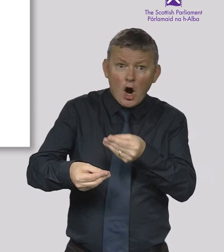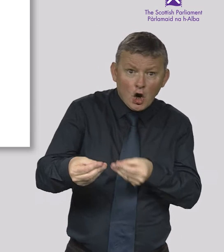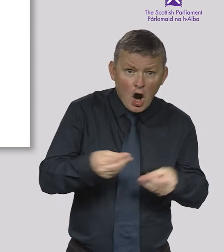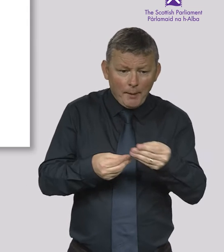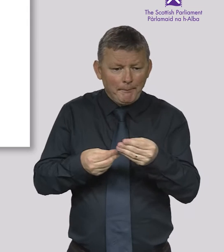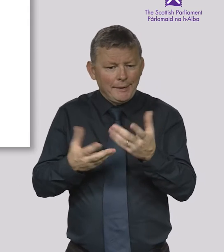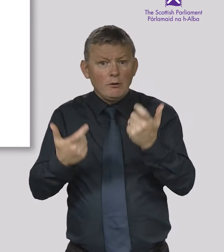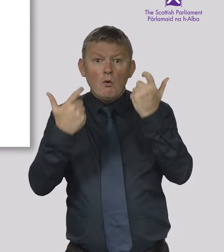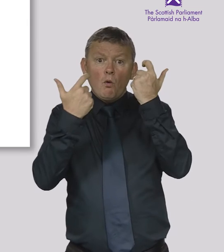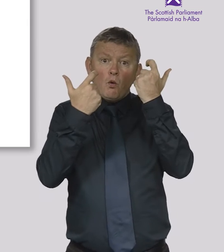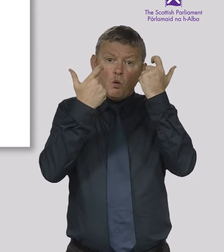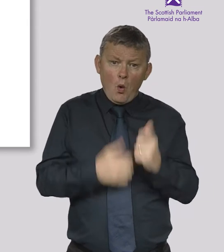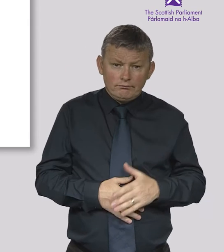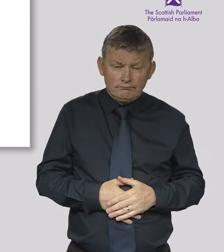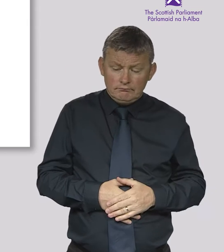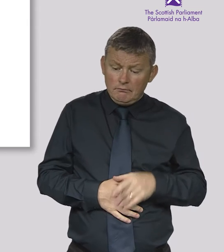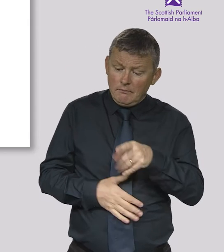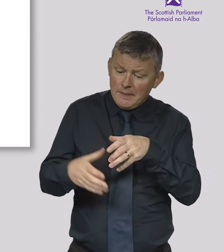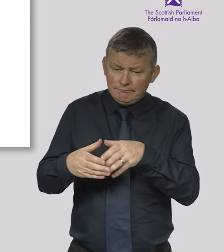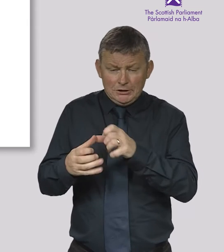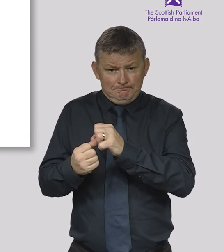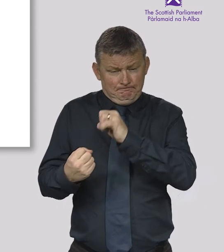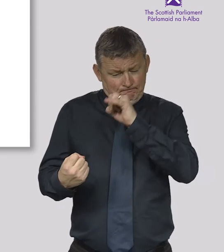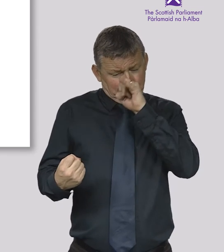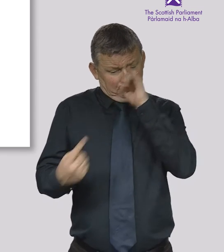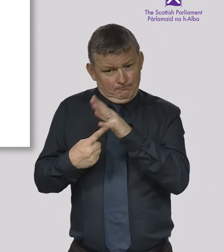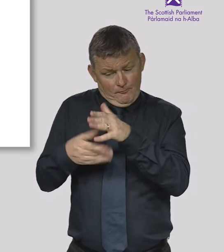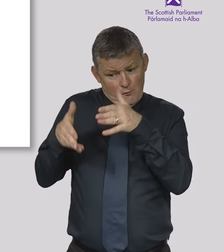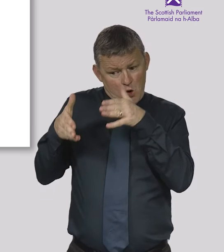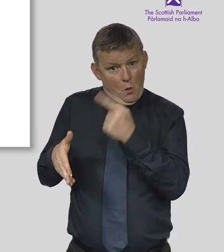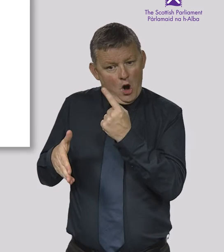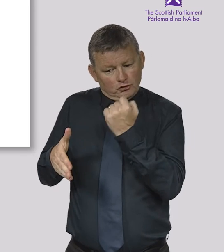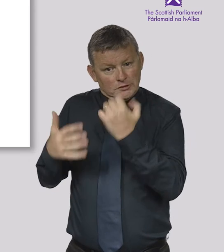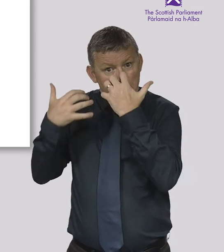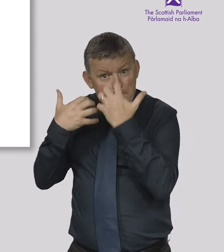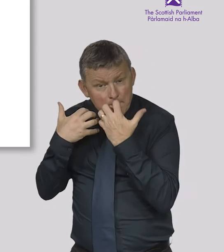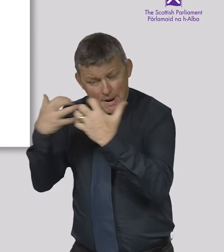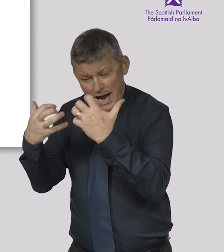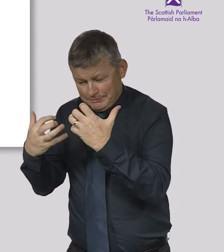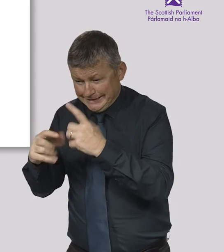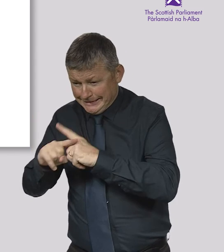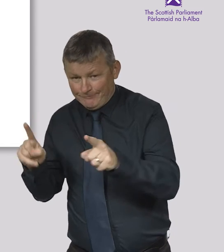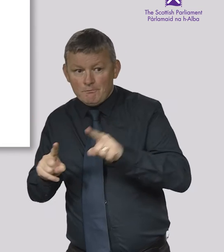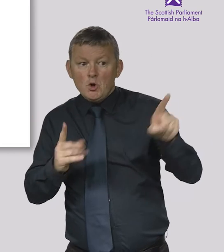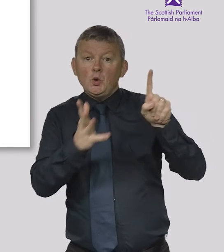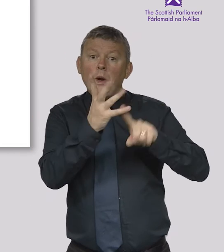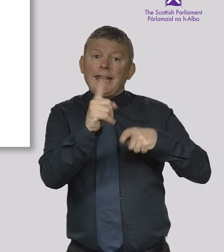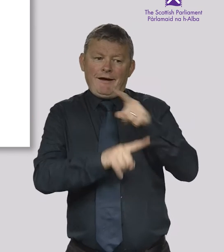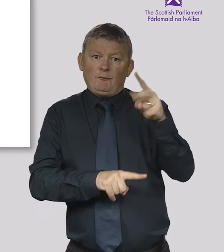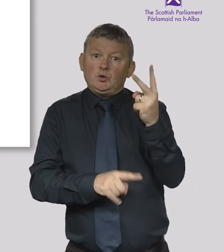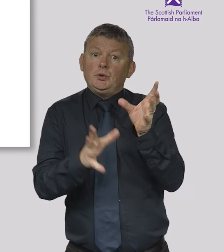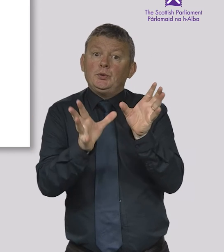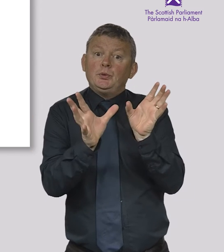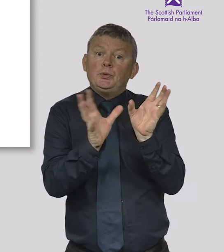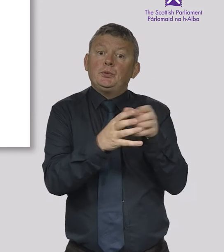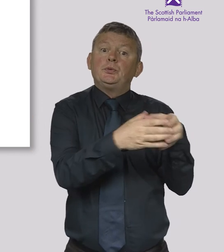as health, the economy or justice. They play a central role in the work of the Scottish Parliament because, unlike